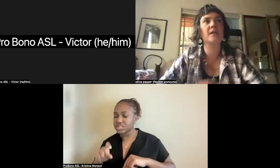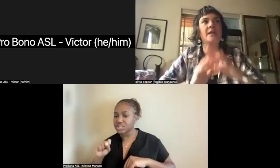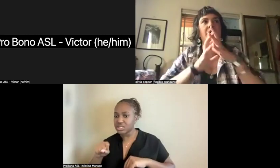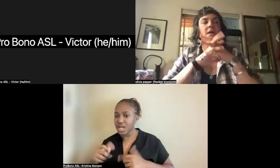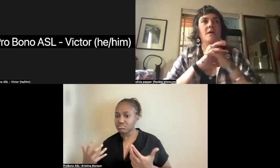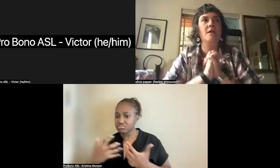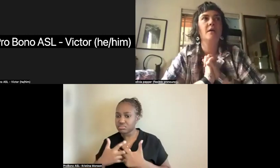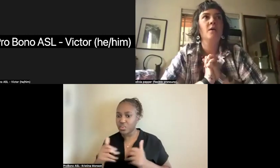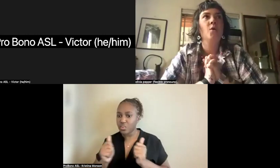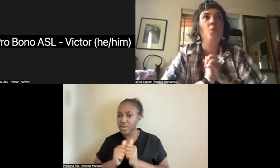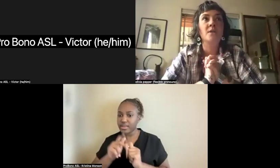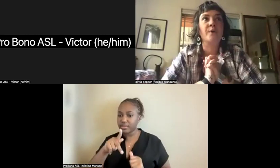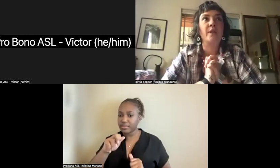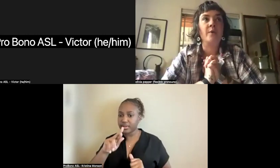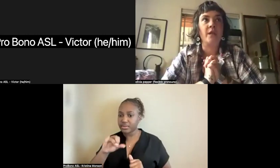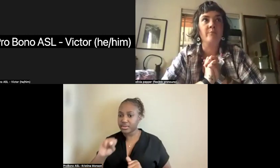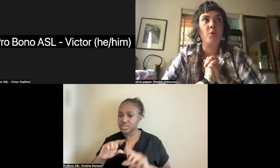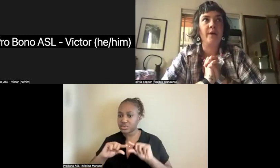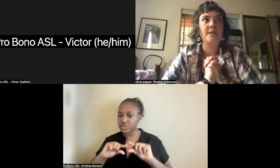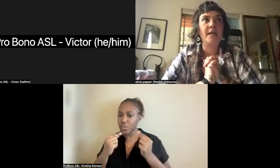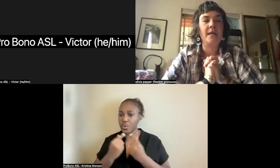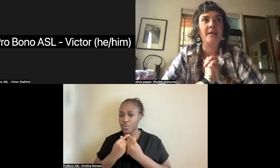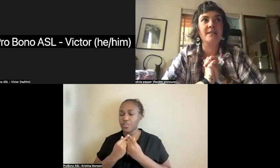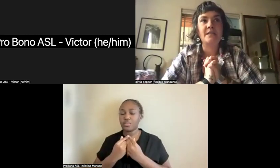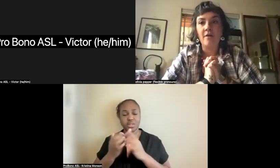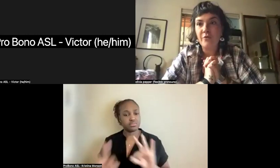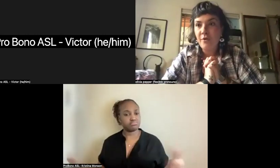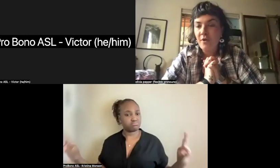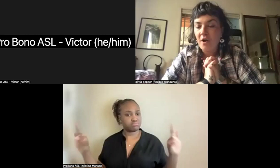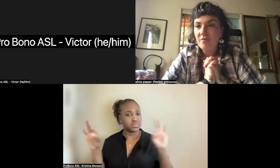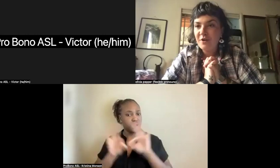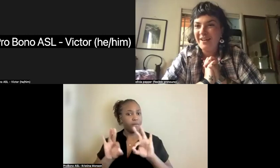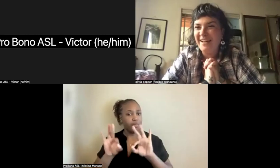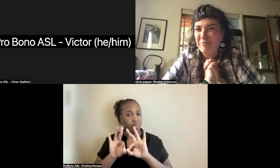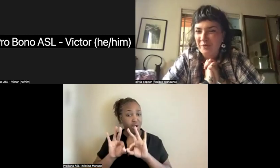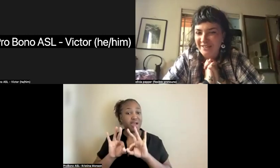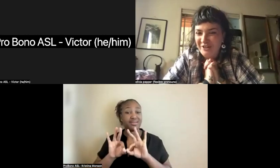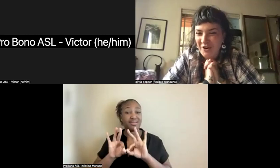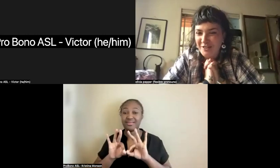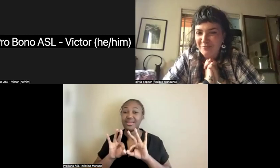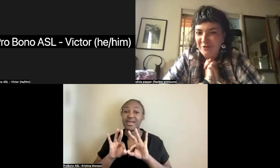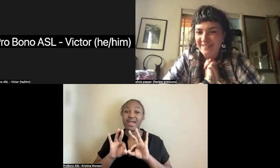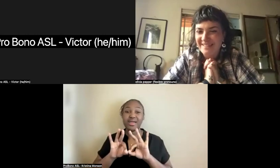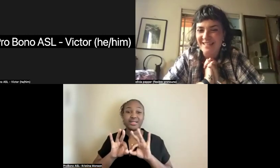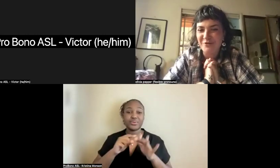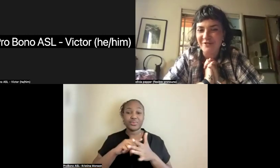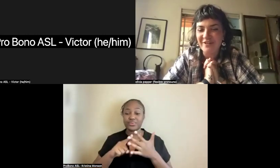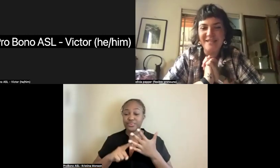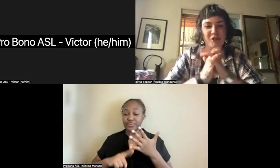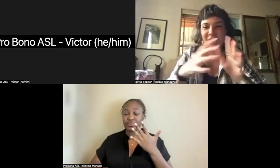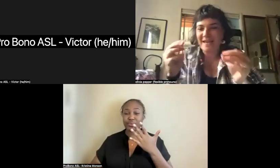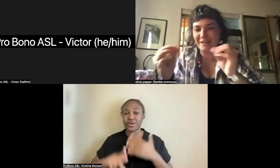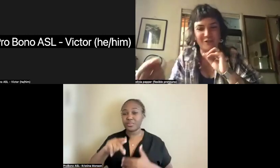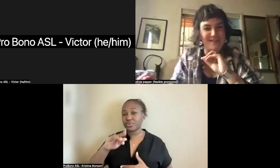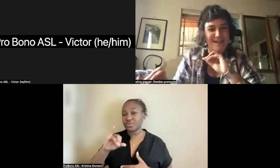certainly was really, really important in several of the Parisian arts movements that sort of